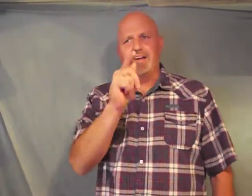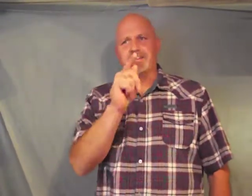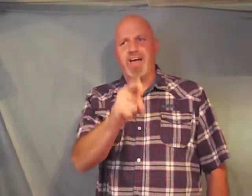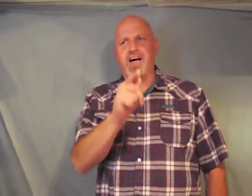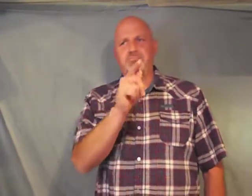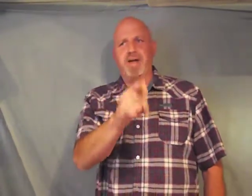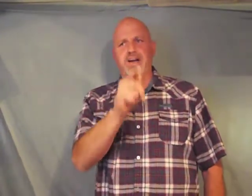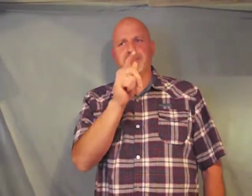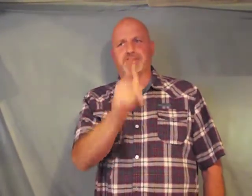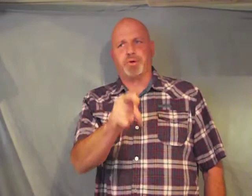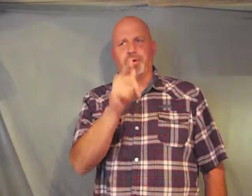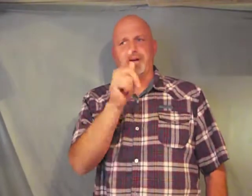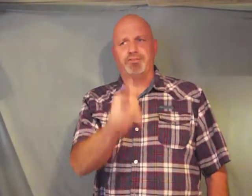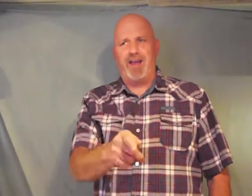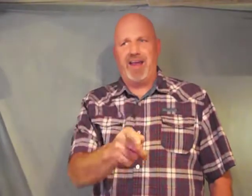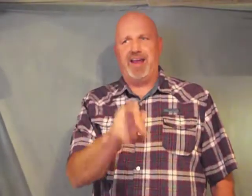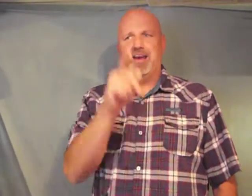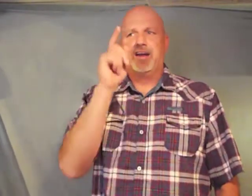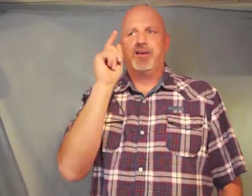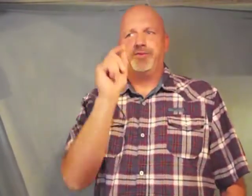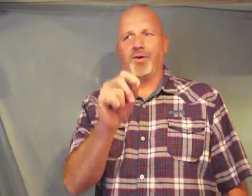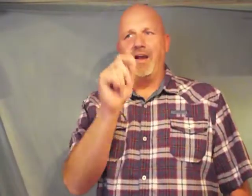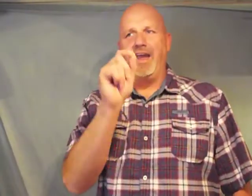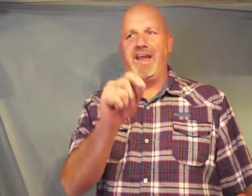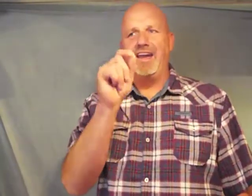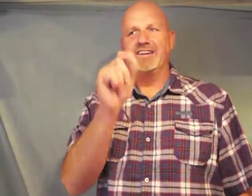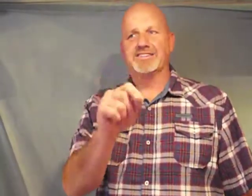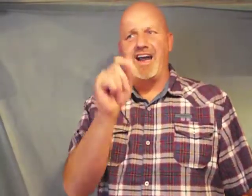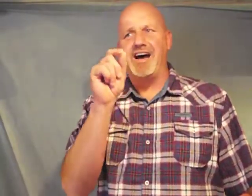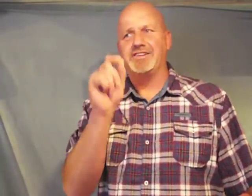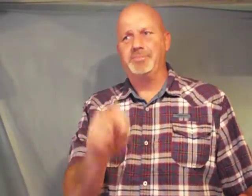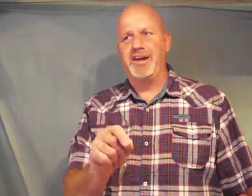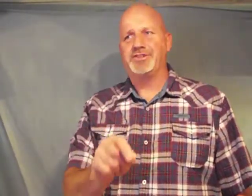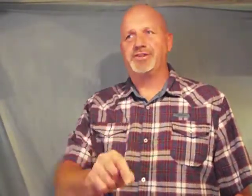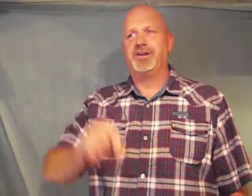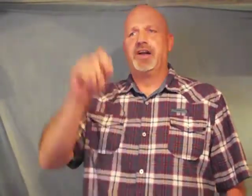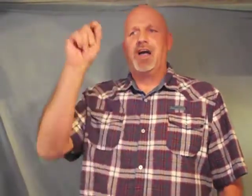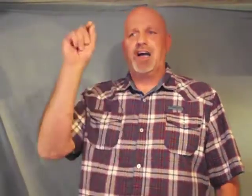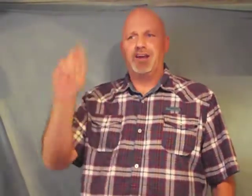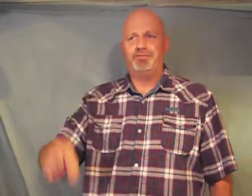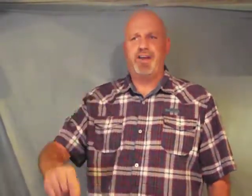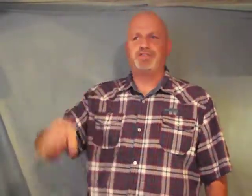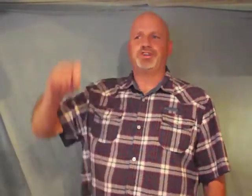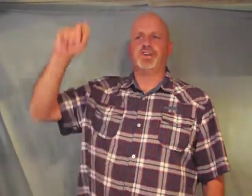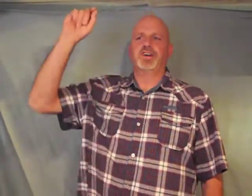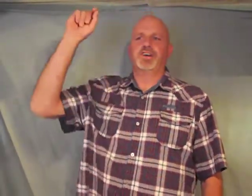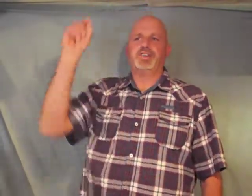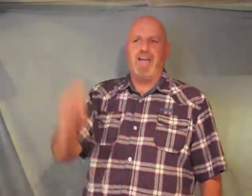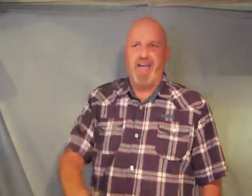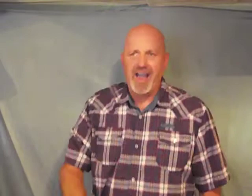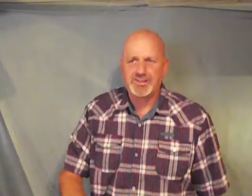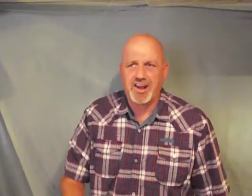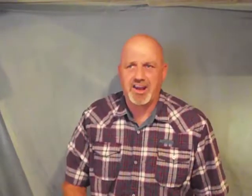does not bear the sword in vain for he is God's minister an avenger to execute